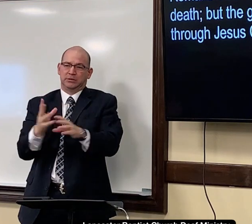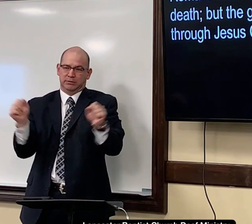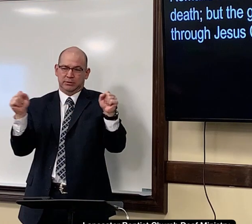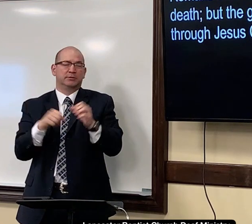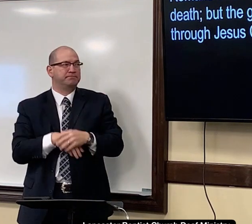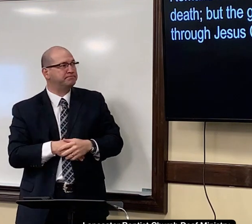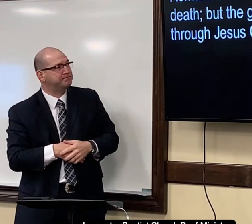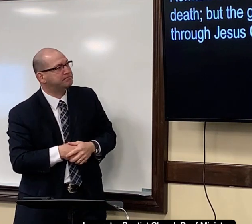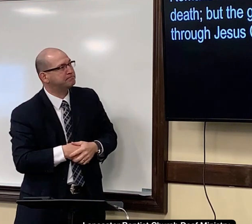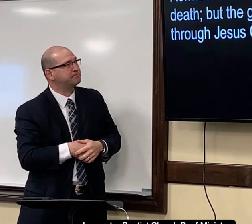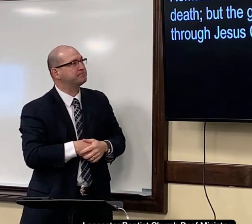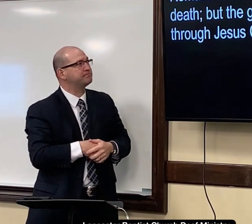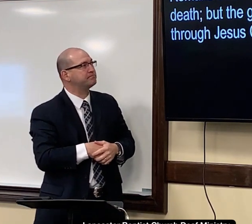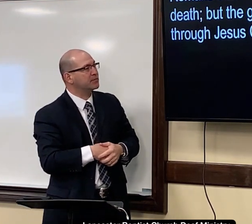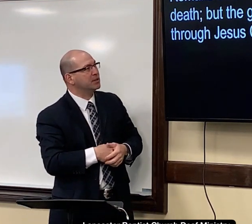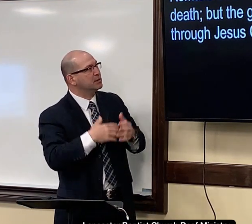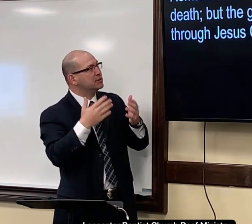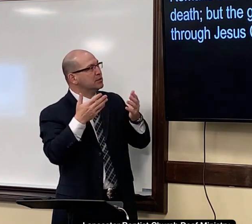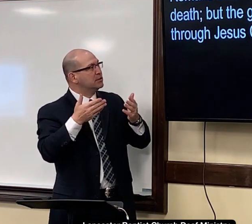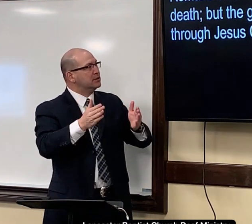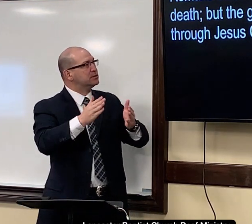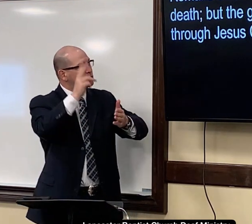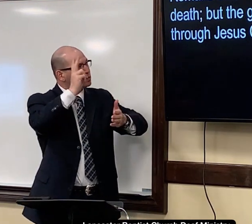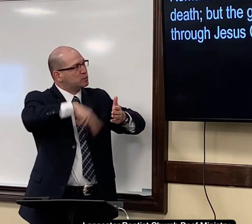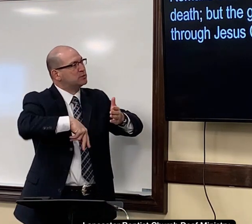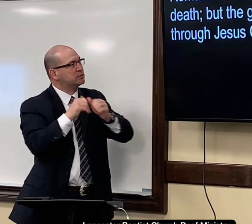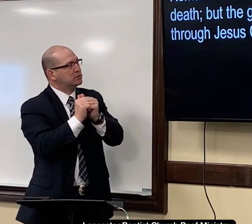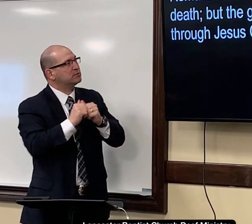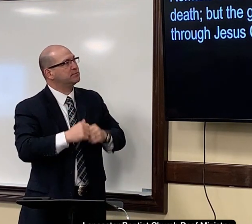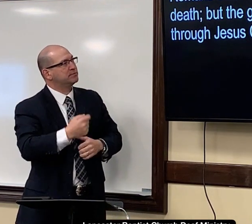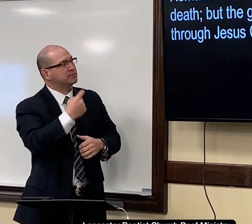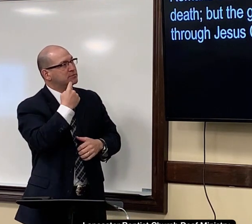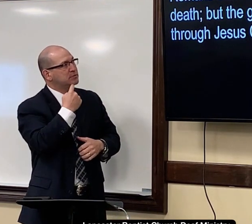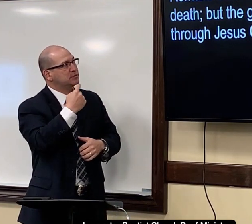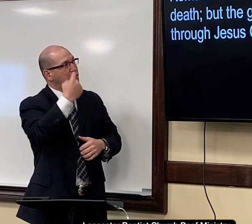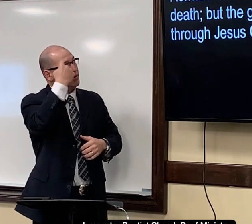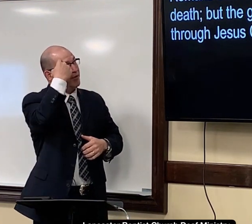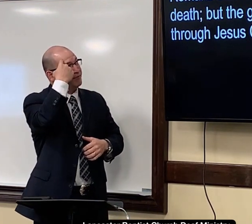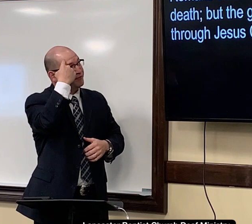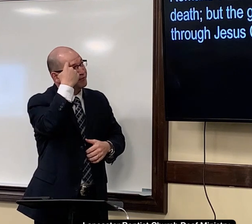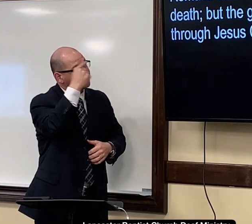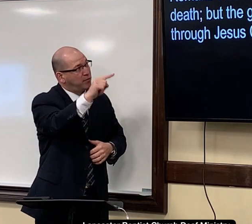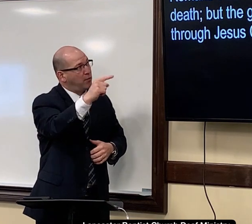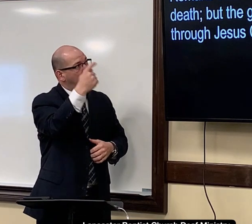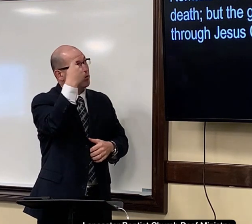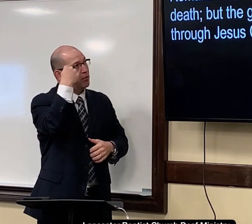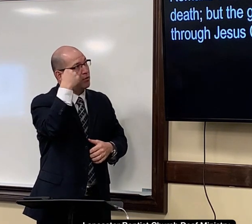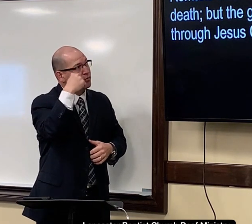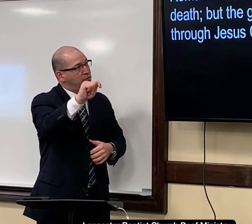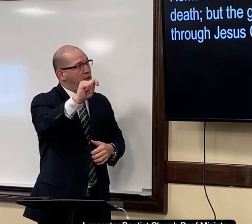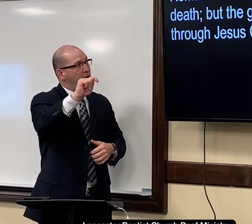So, this is a wonderful verse, and it explains things to us. So, we want to read this together. It says, For